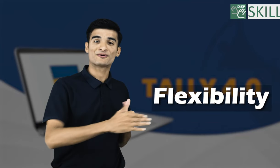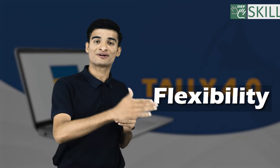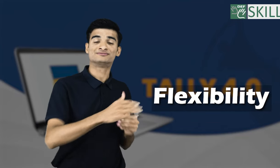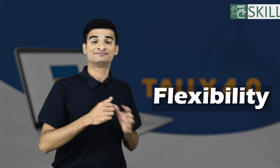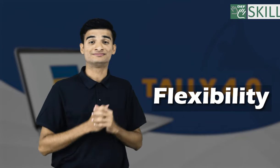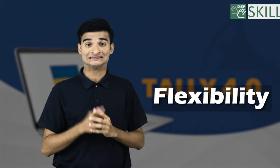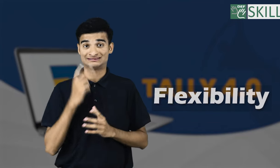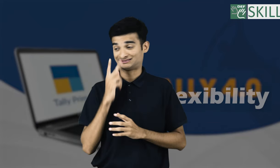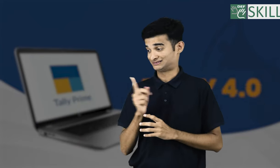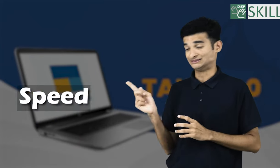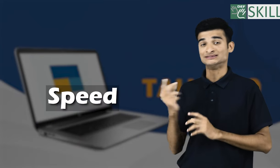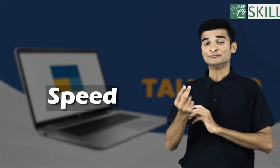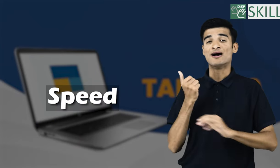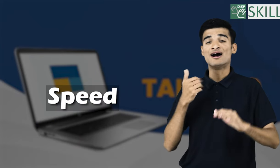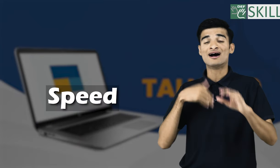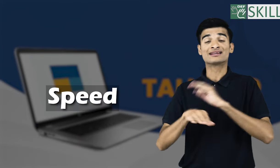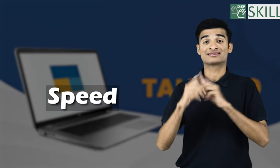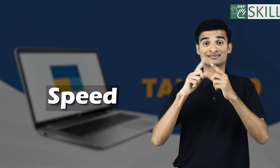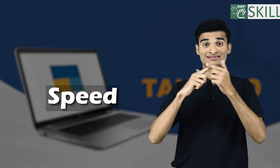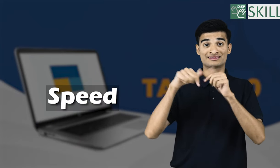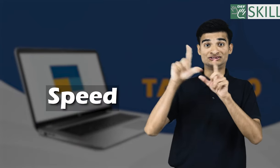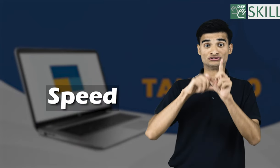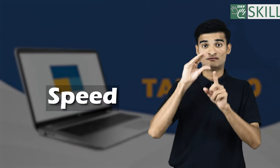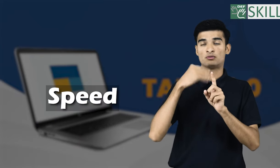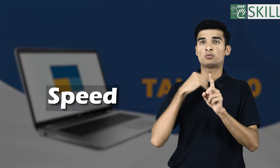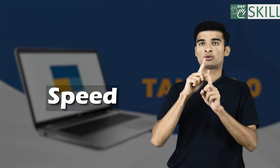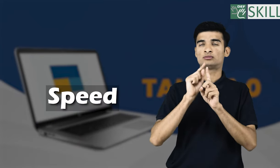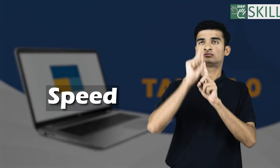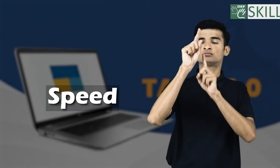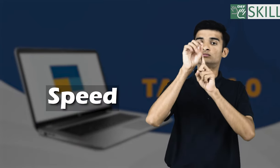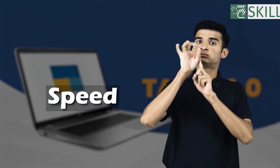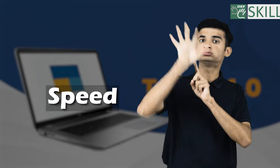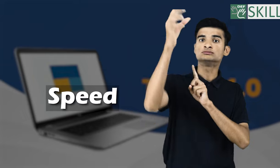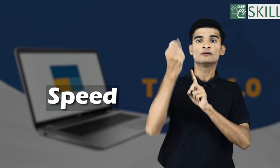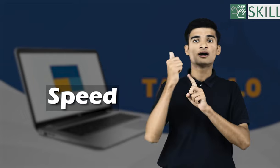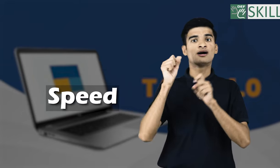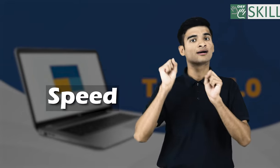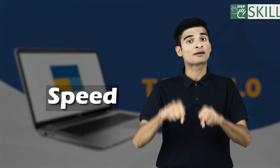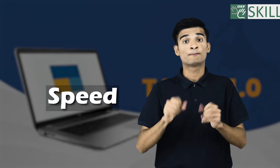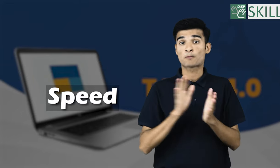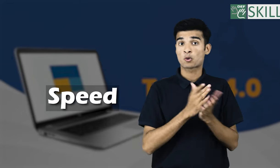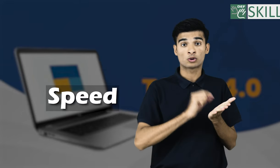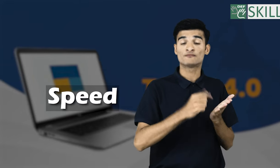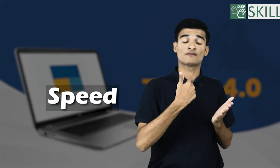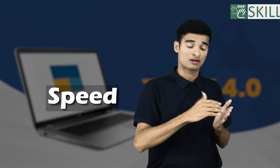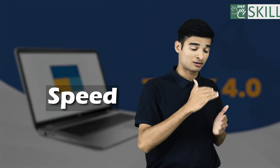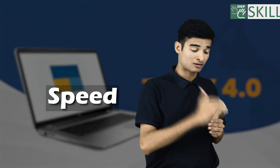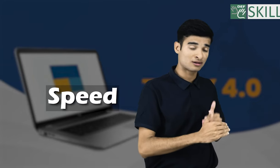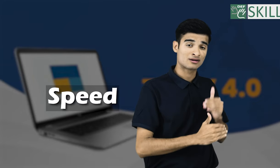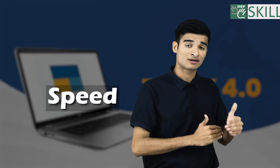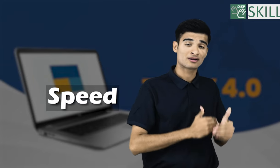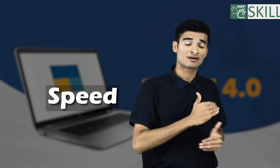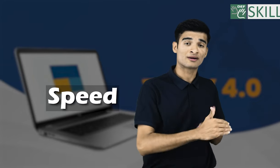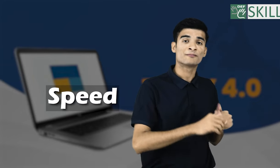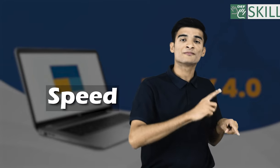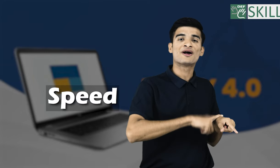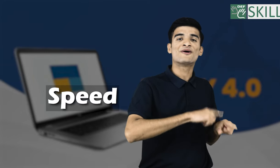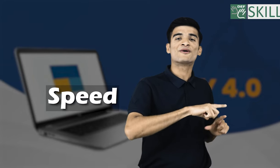speed. With Tally software, outputs are faster and much comfortable when it's compared to manually adding data as it takes longer duration.